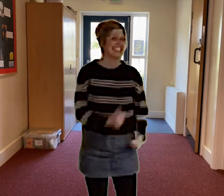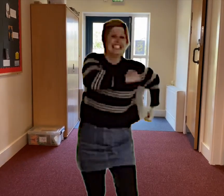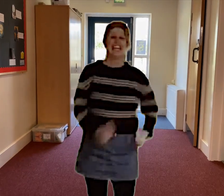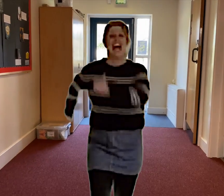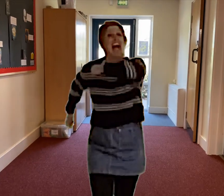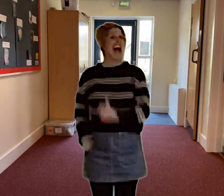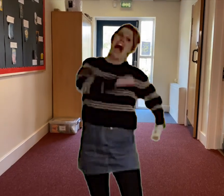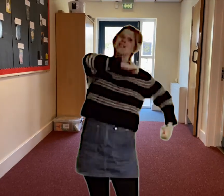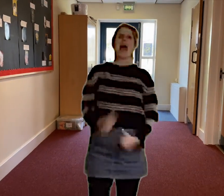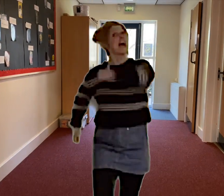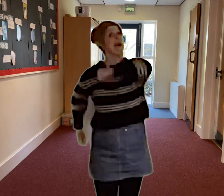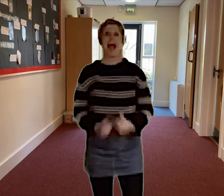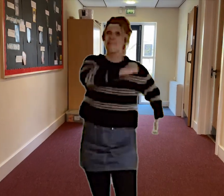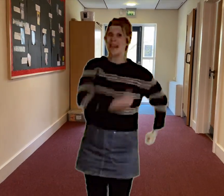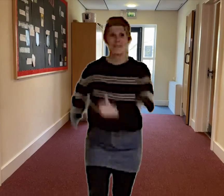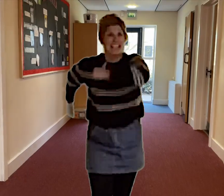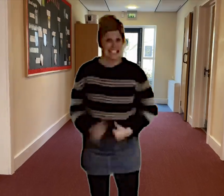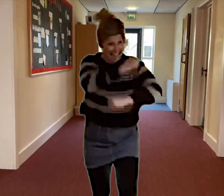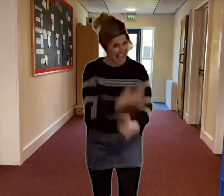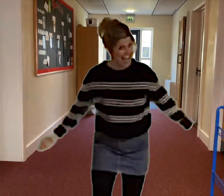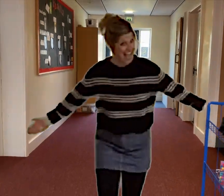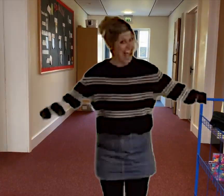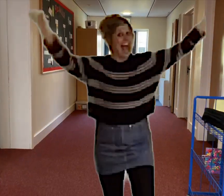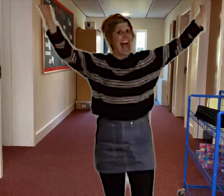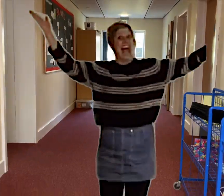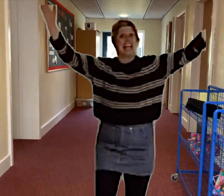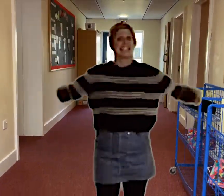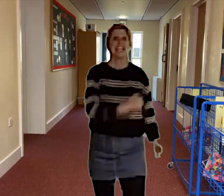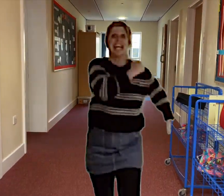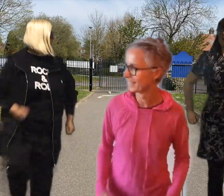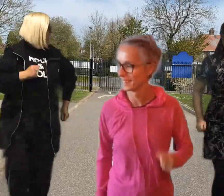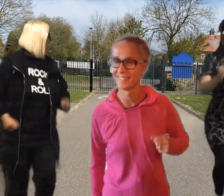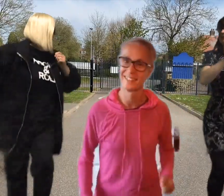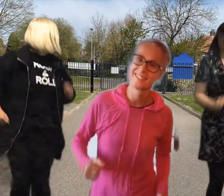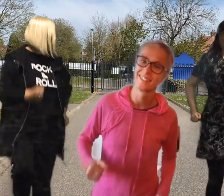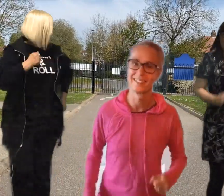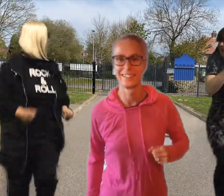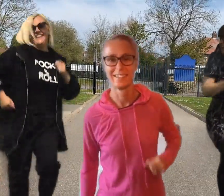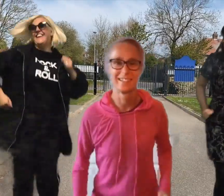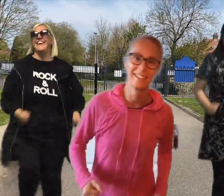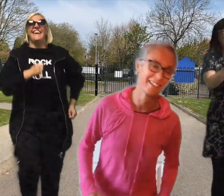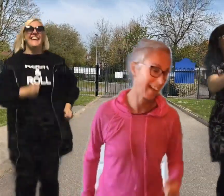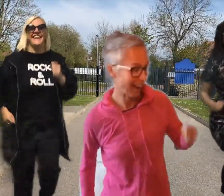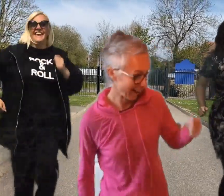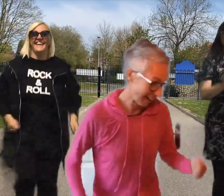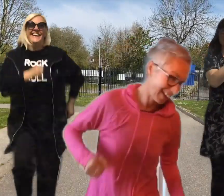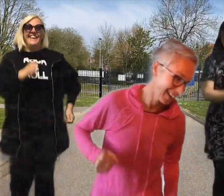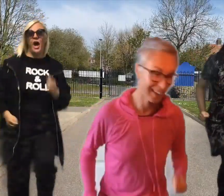As where my baby's at Is this the way to Amarillo